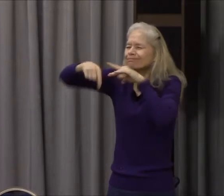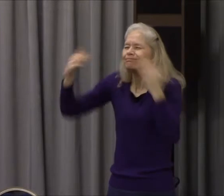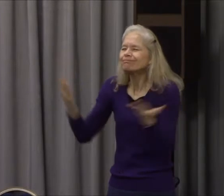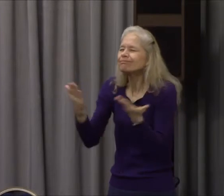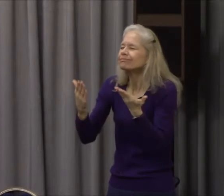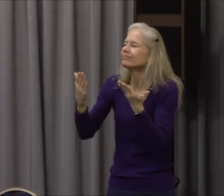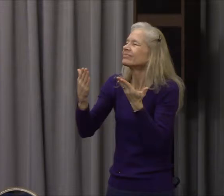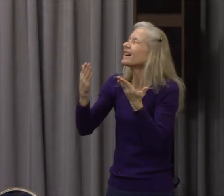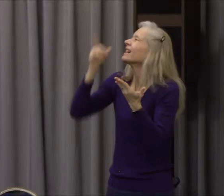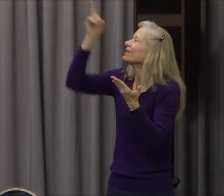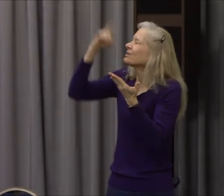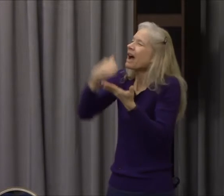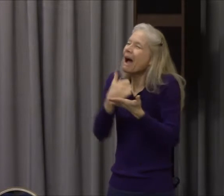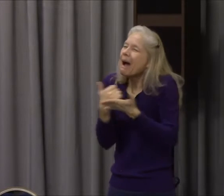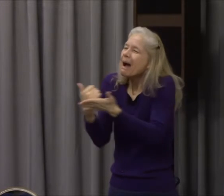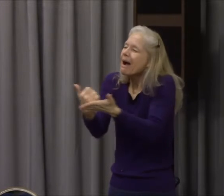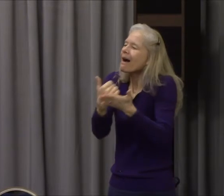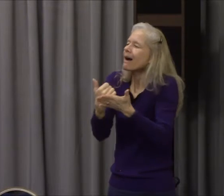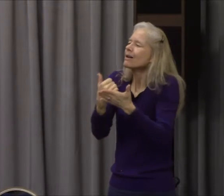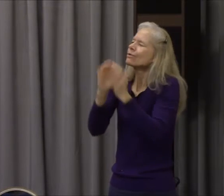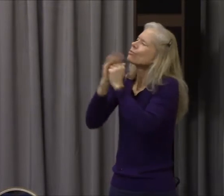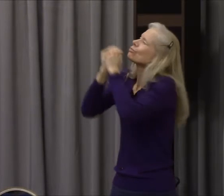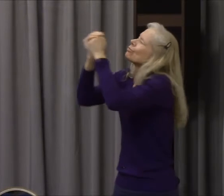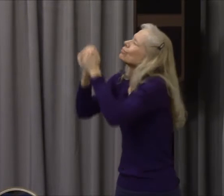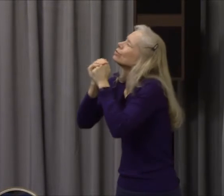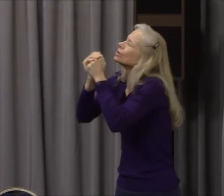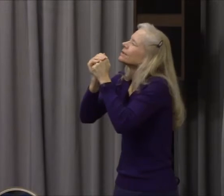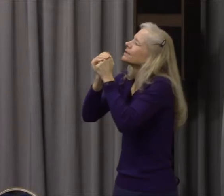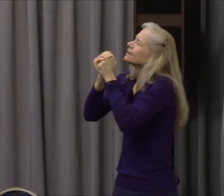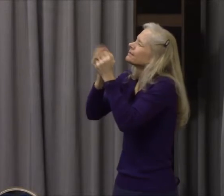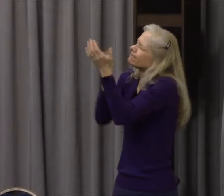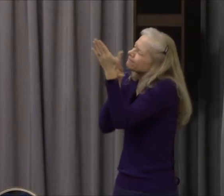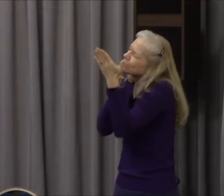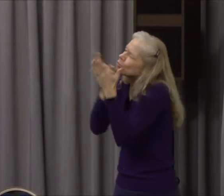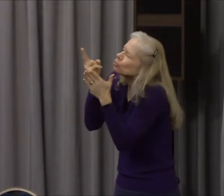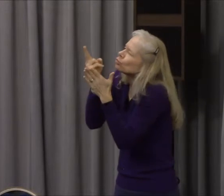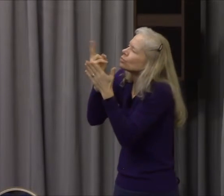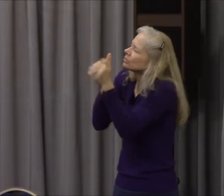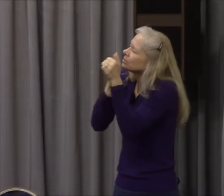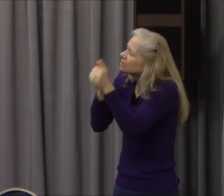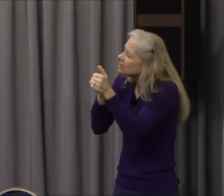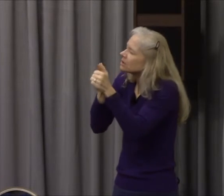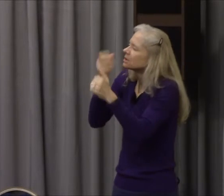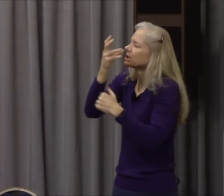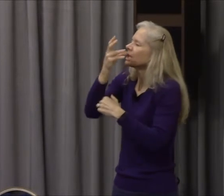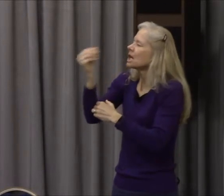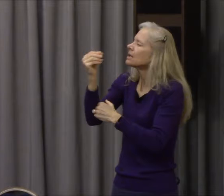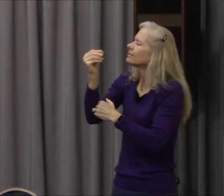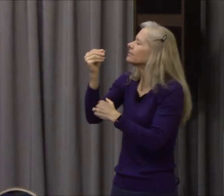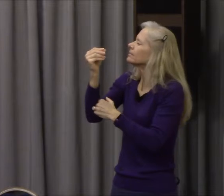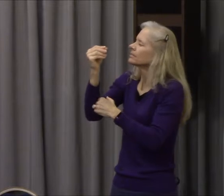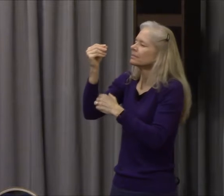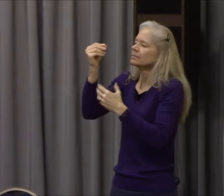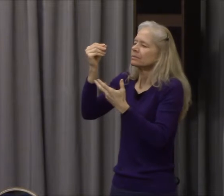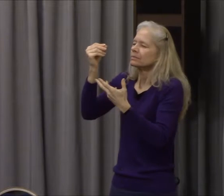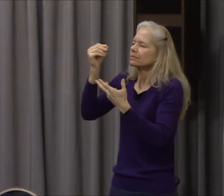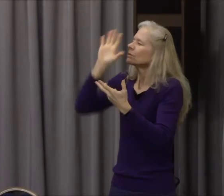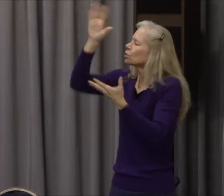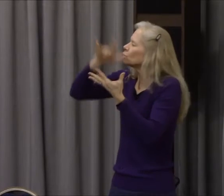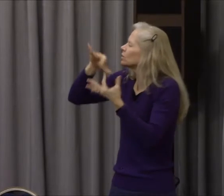Heavenly Father. God, you know the struggles I've had with this message, things that